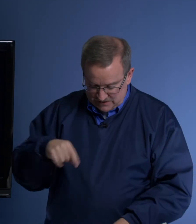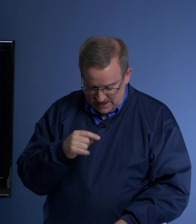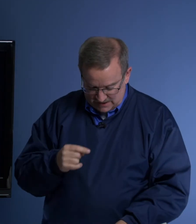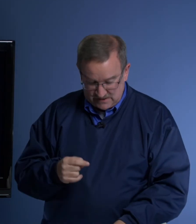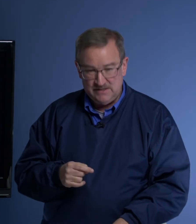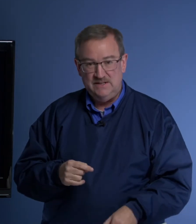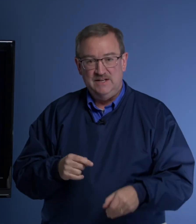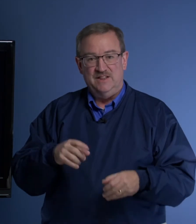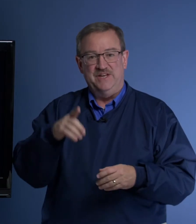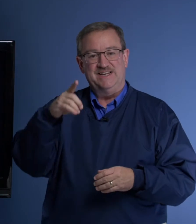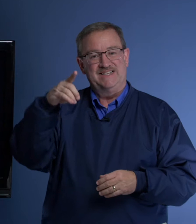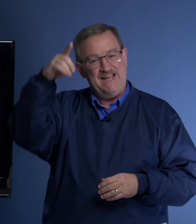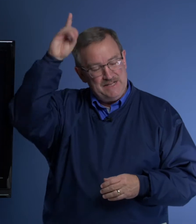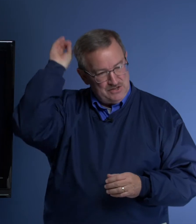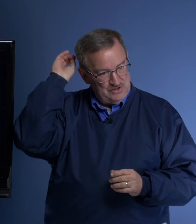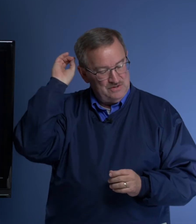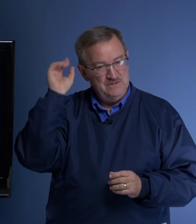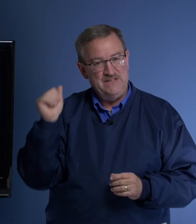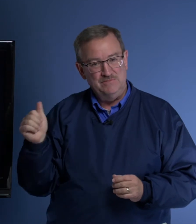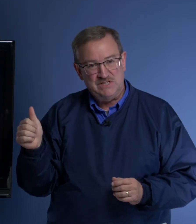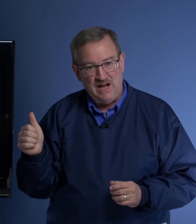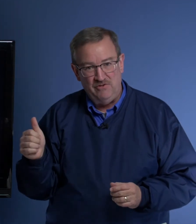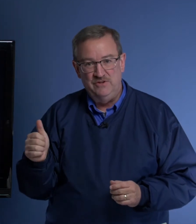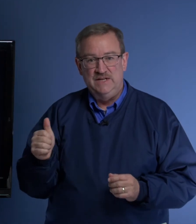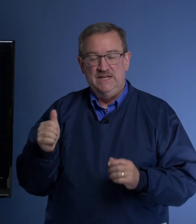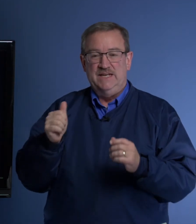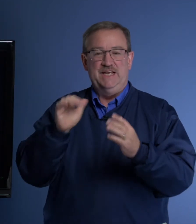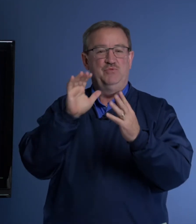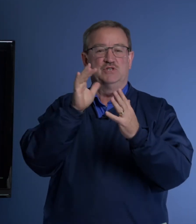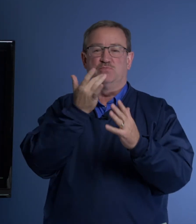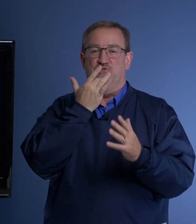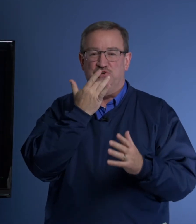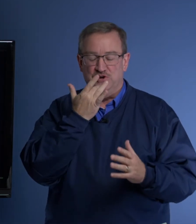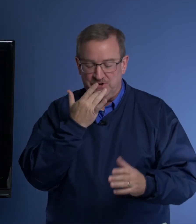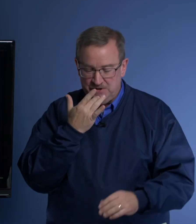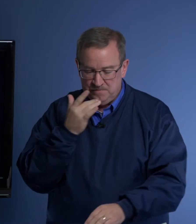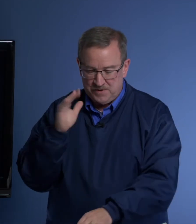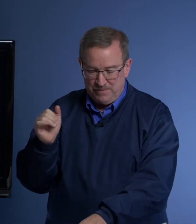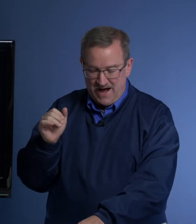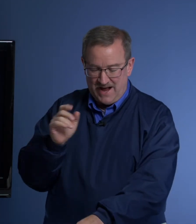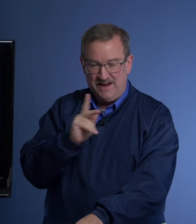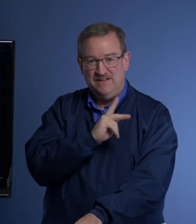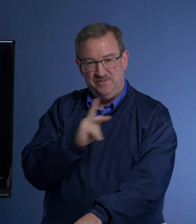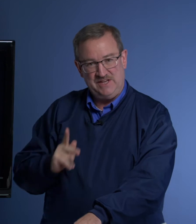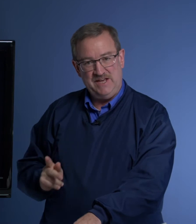us that Daniel himself, he was preferred by the king.